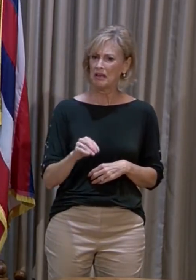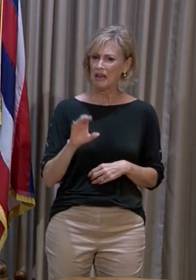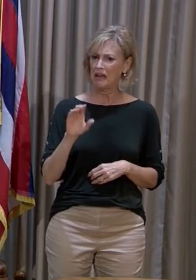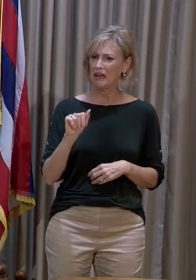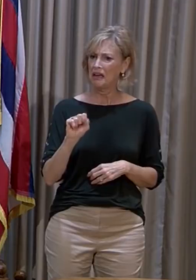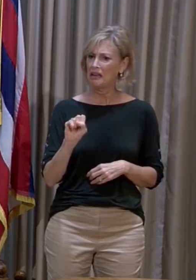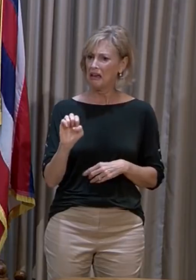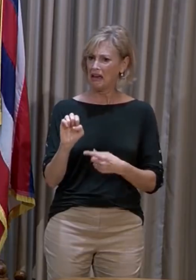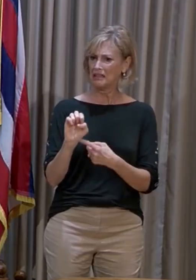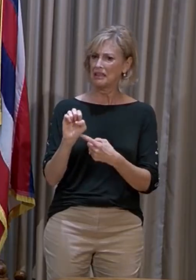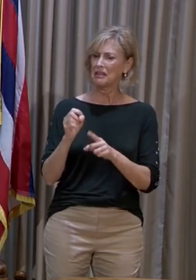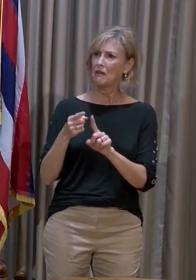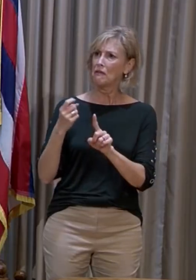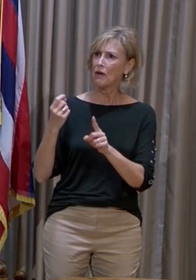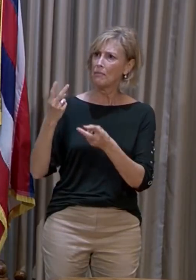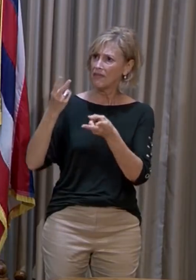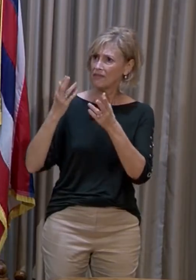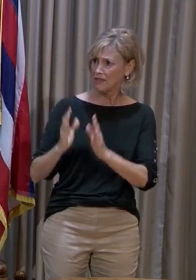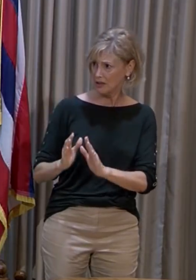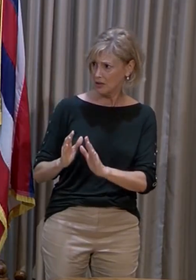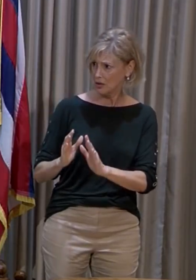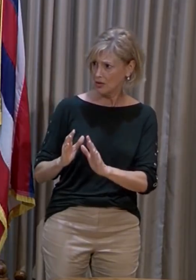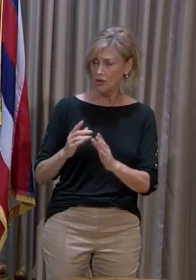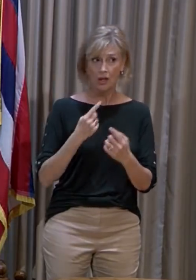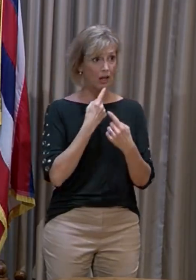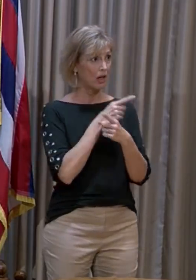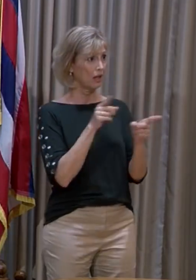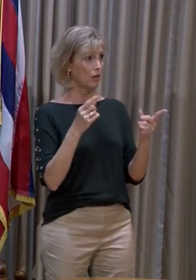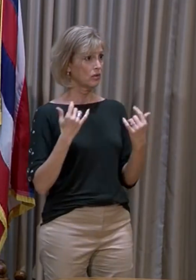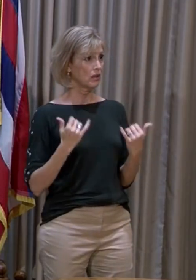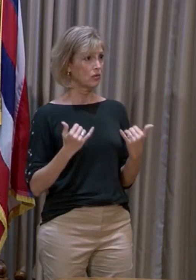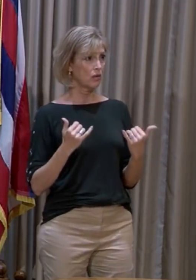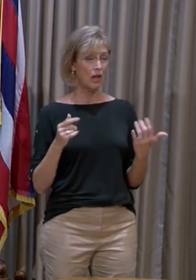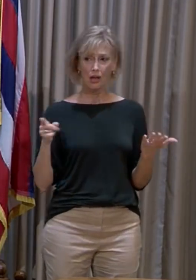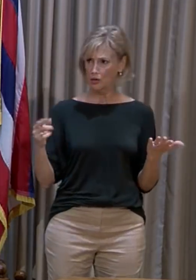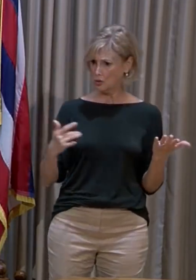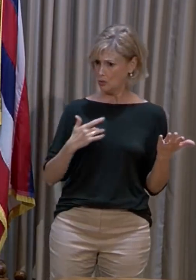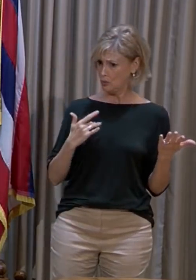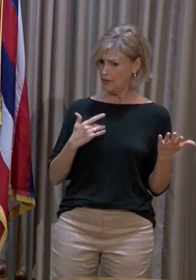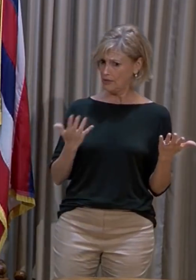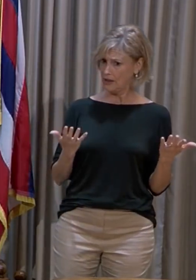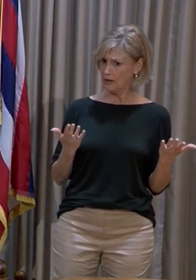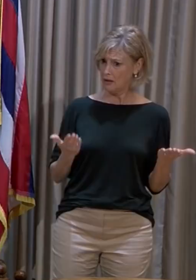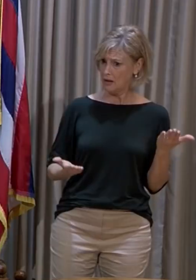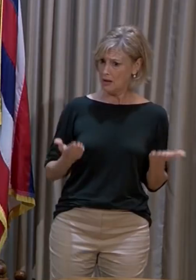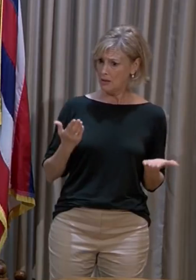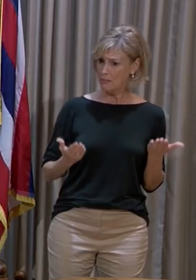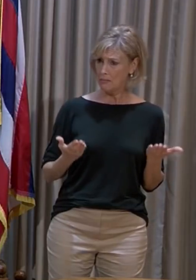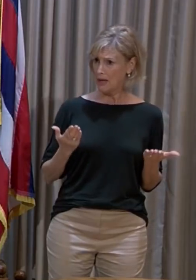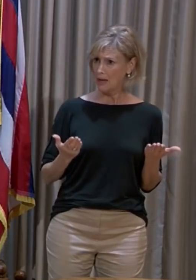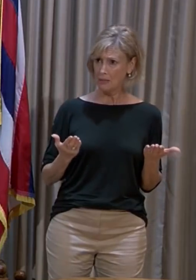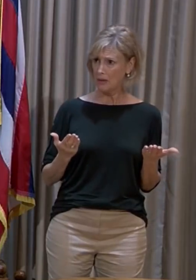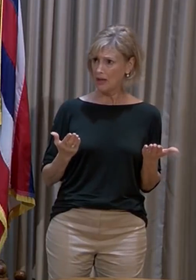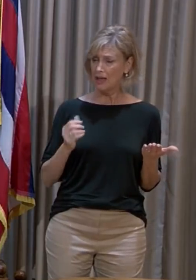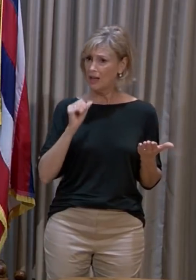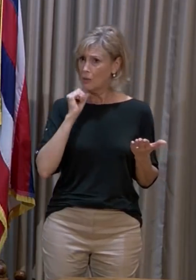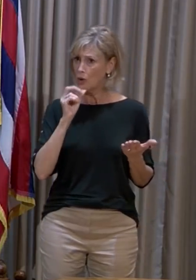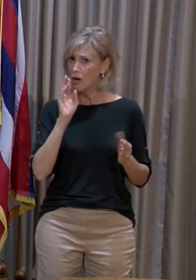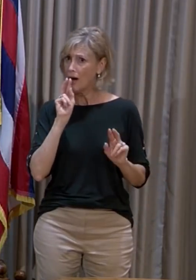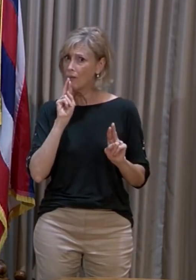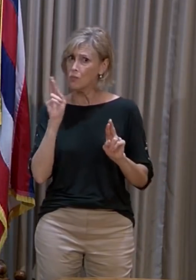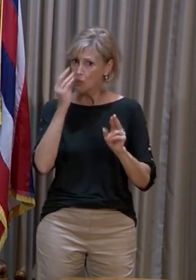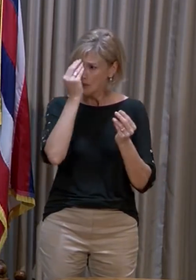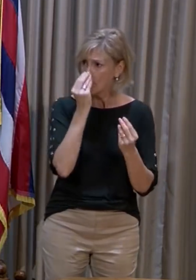were from actual visitors. You know, in announcing this today, do you feel like we are maybe underreporting that?